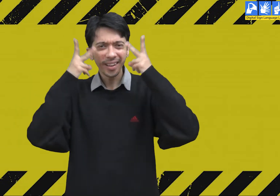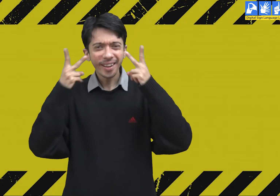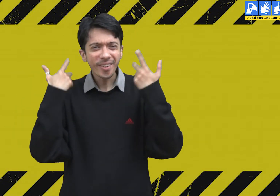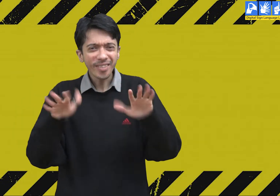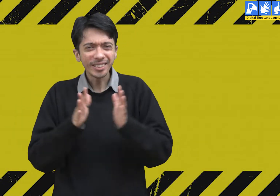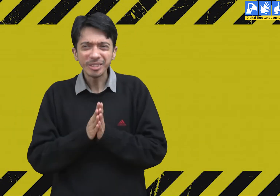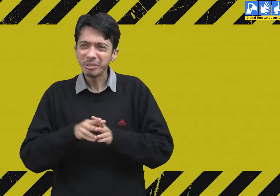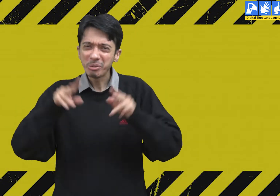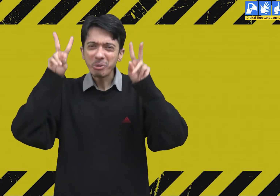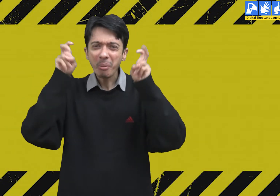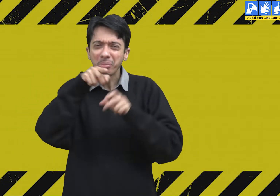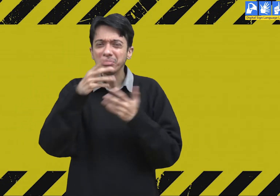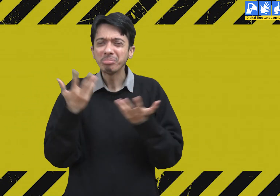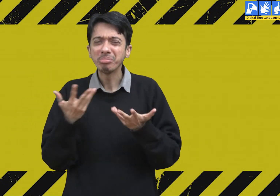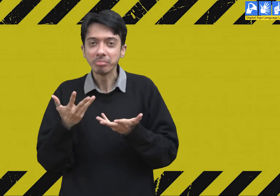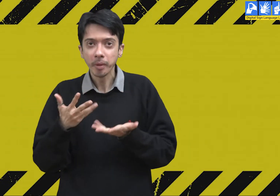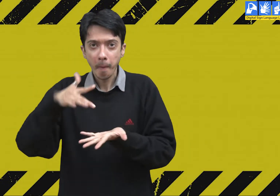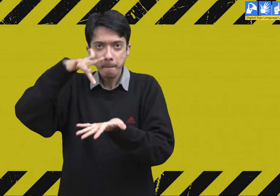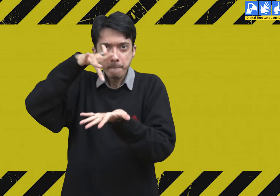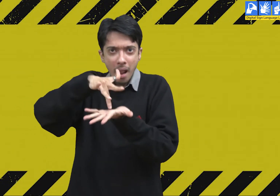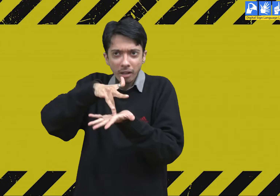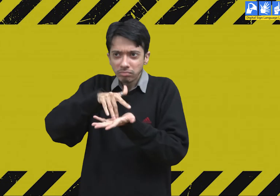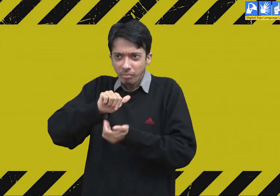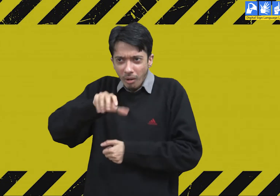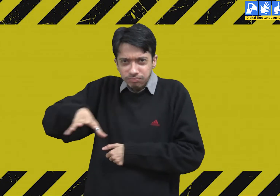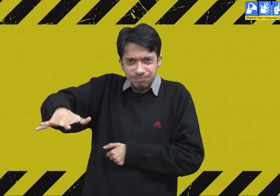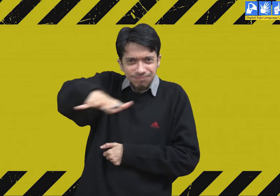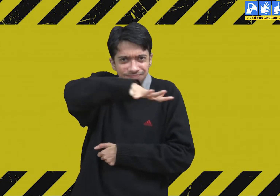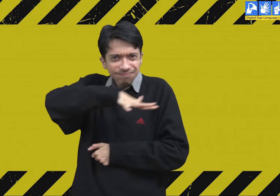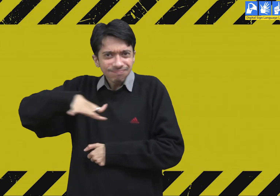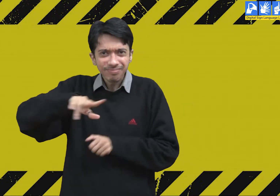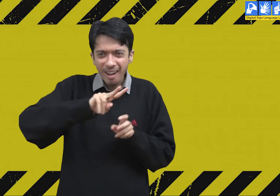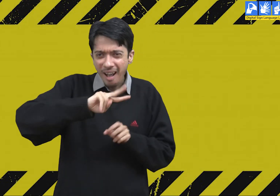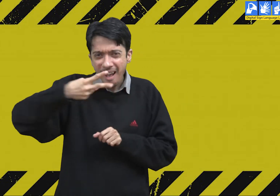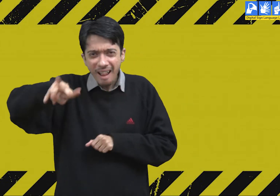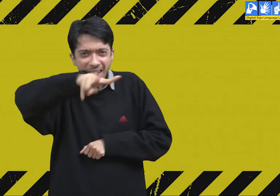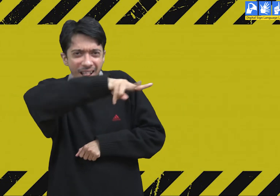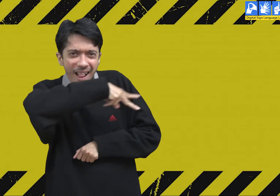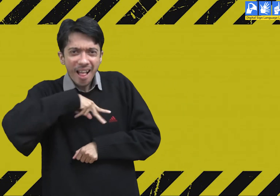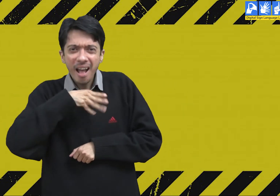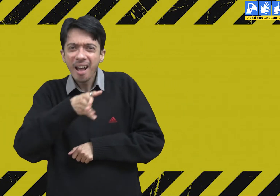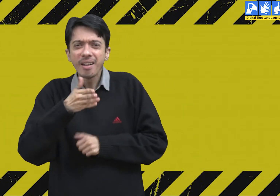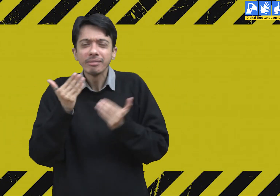Did you see the topic? What does it mean? Safety at other places.